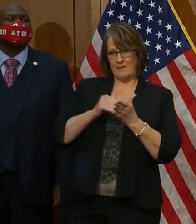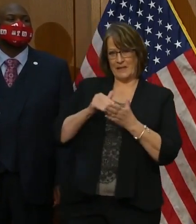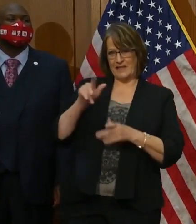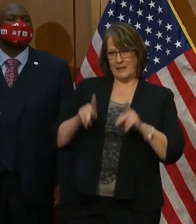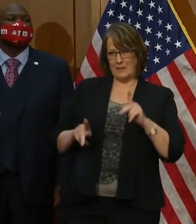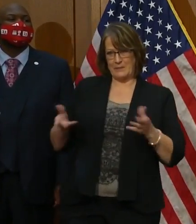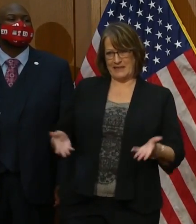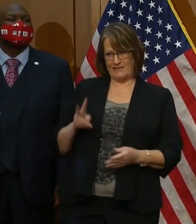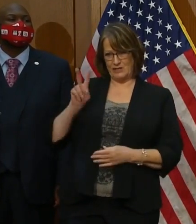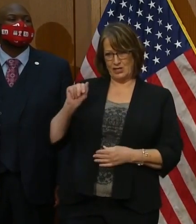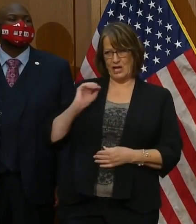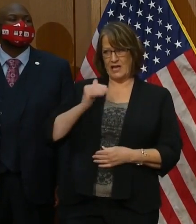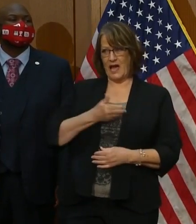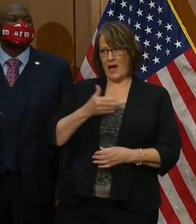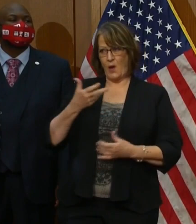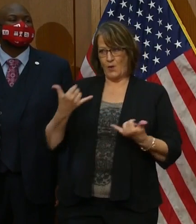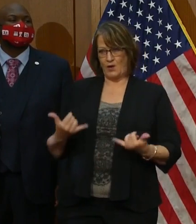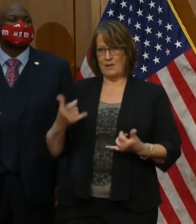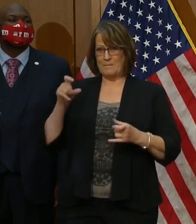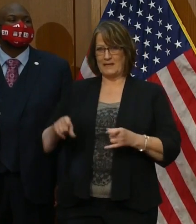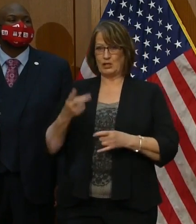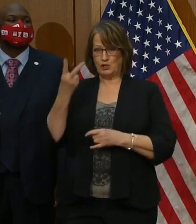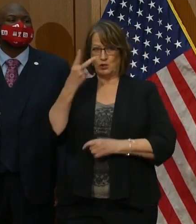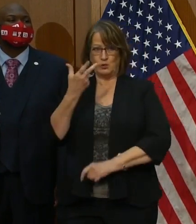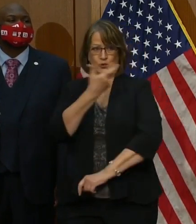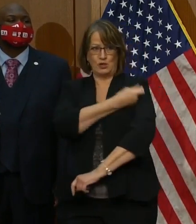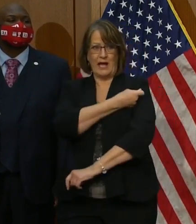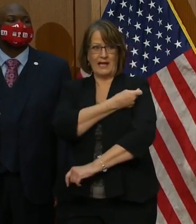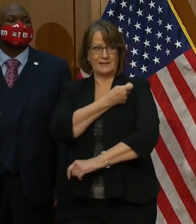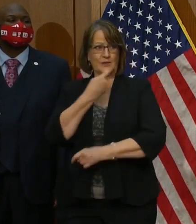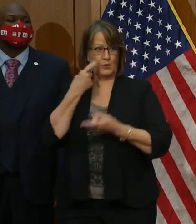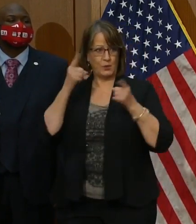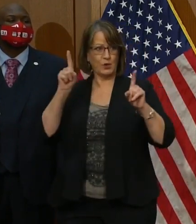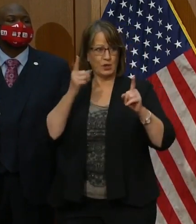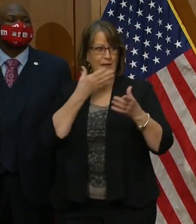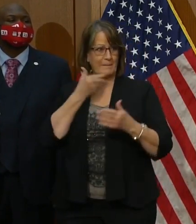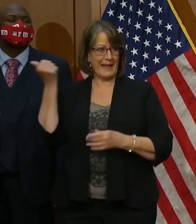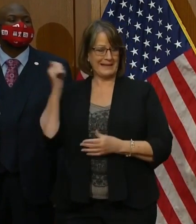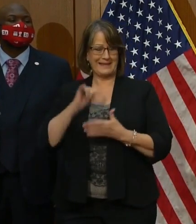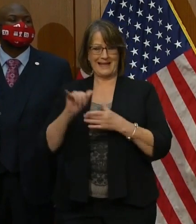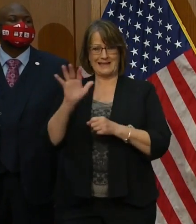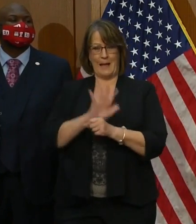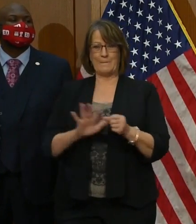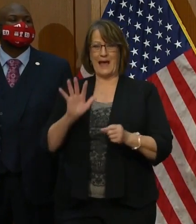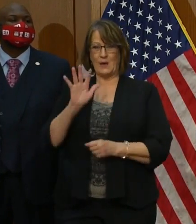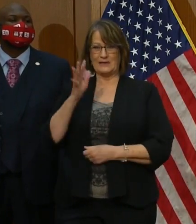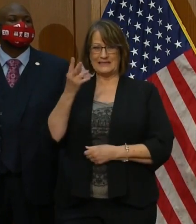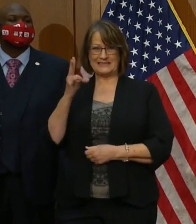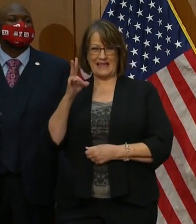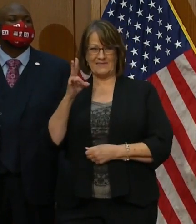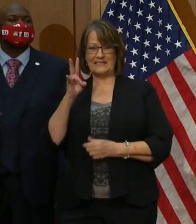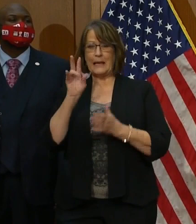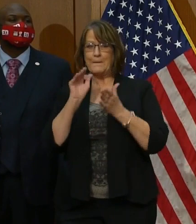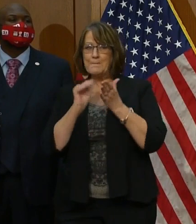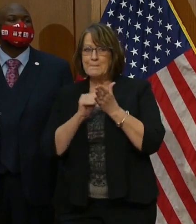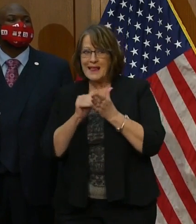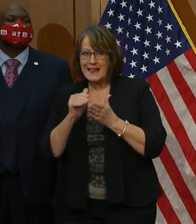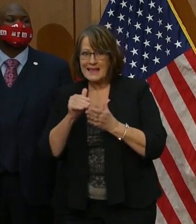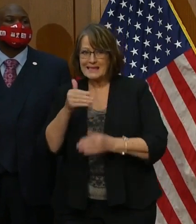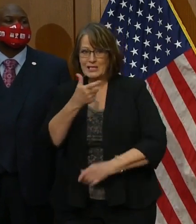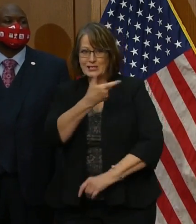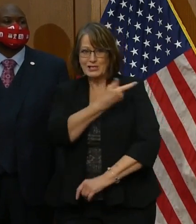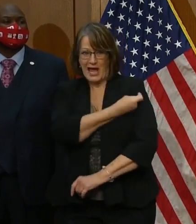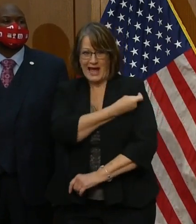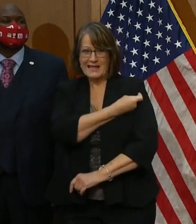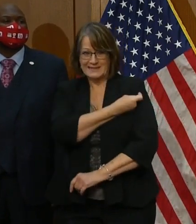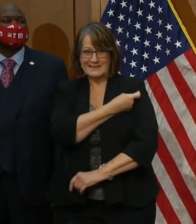vaccines require two shots to be the most effective. That's about 17 million shots, so we